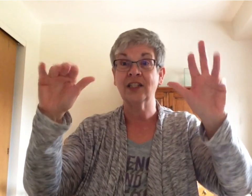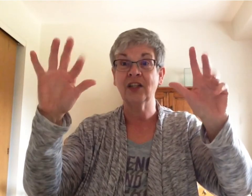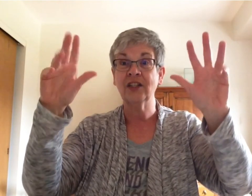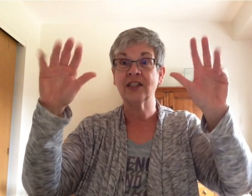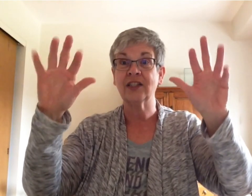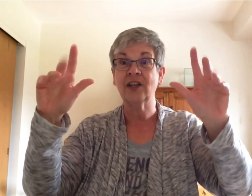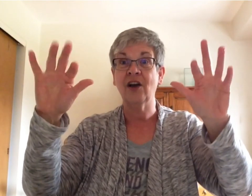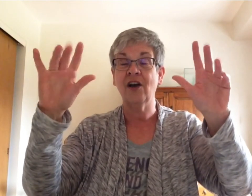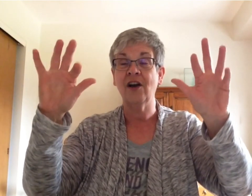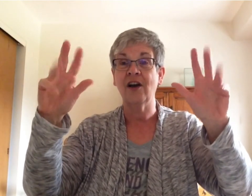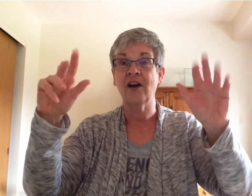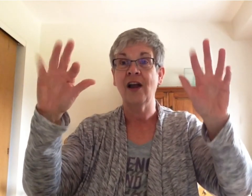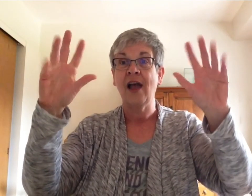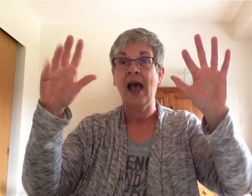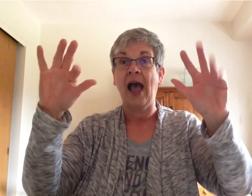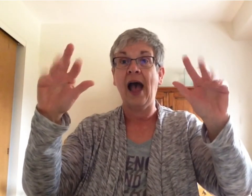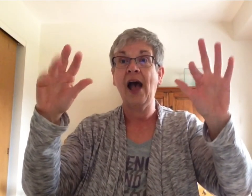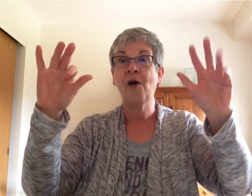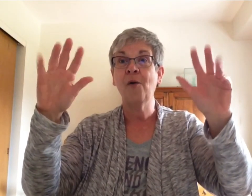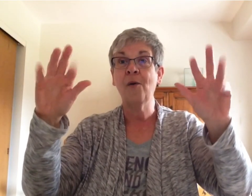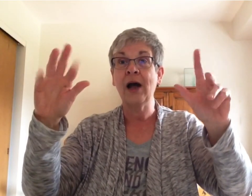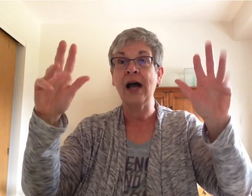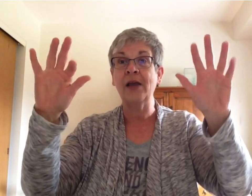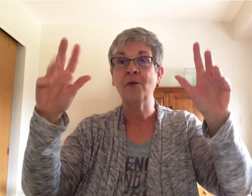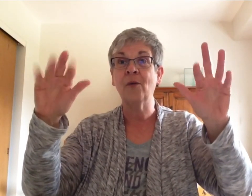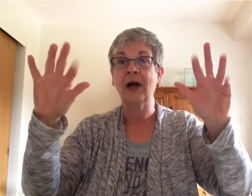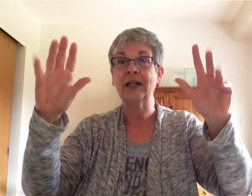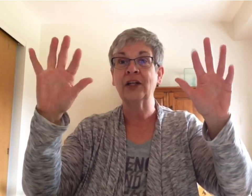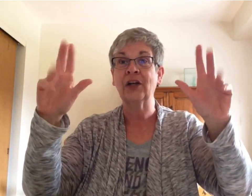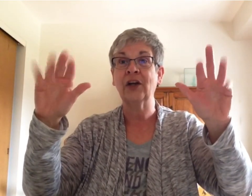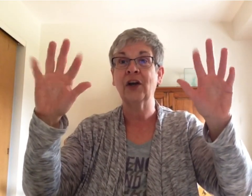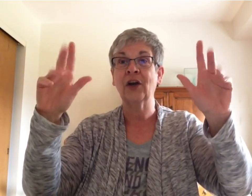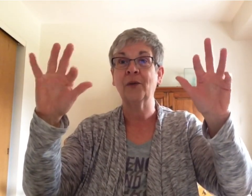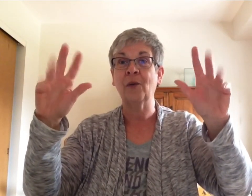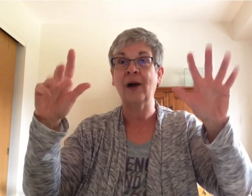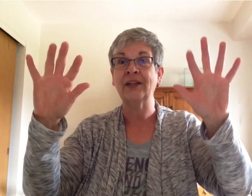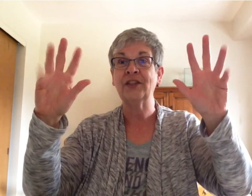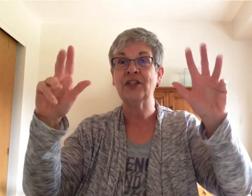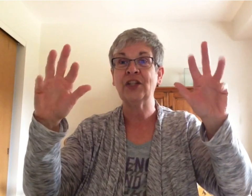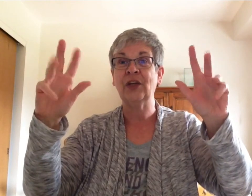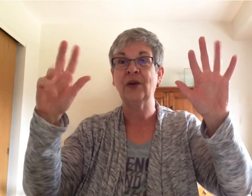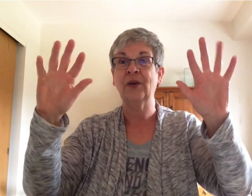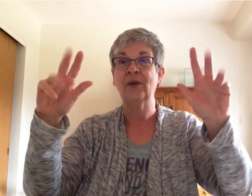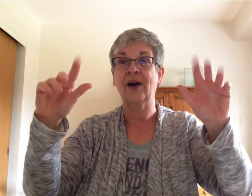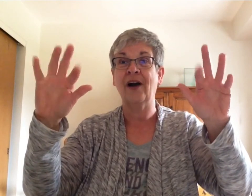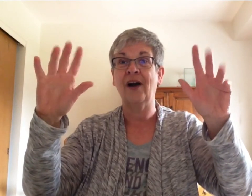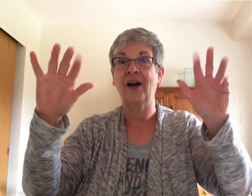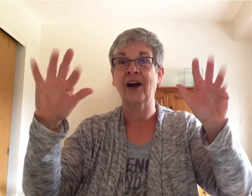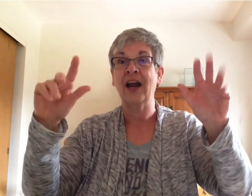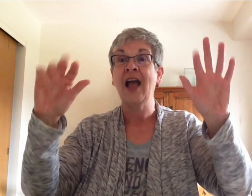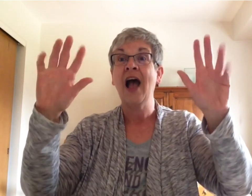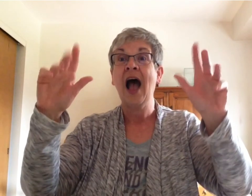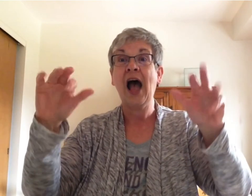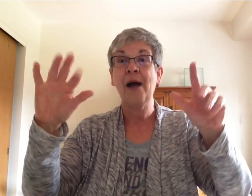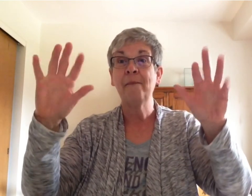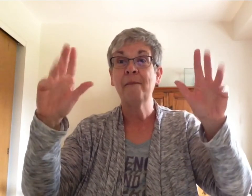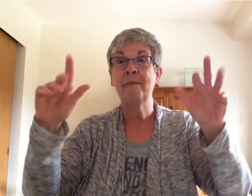star. How I wonder what you are. Up